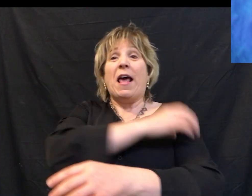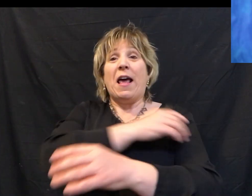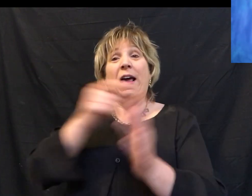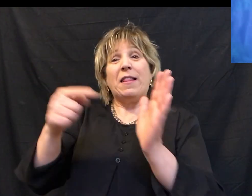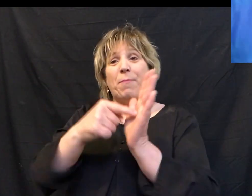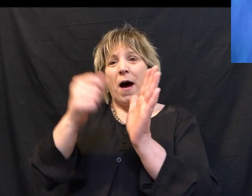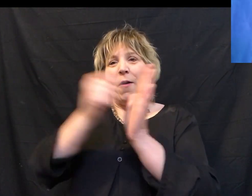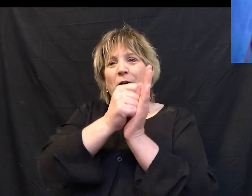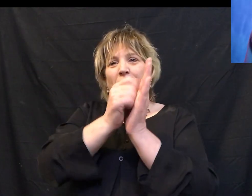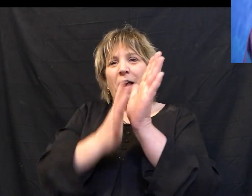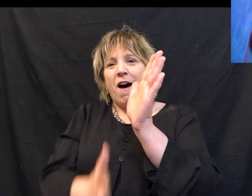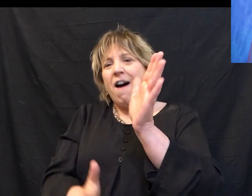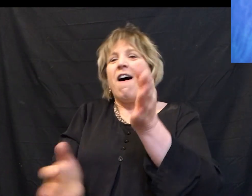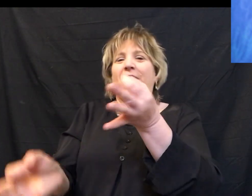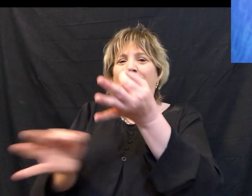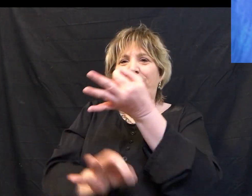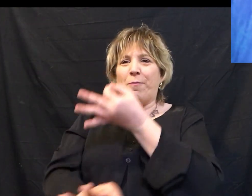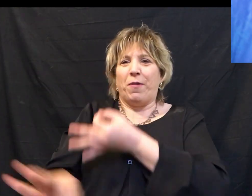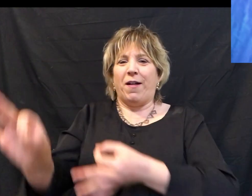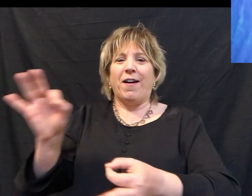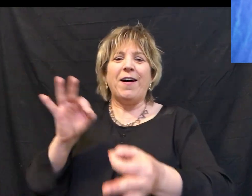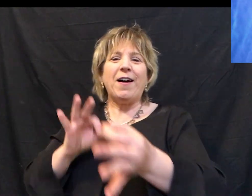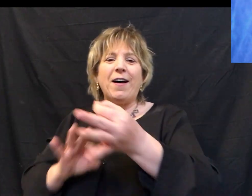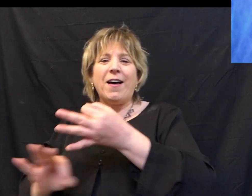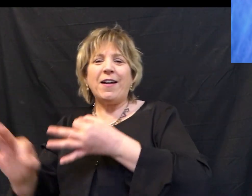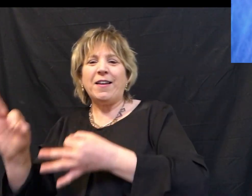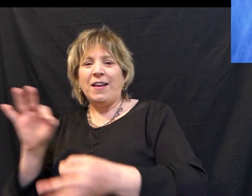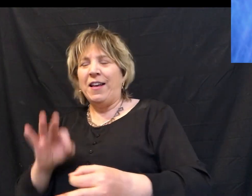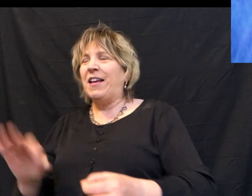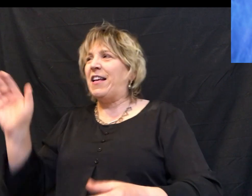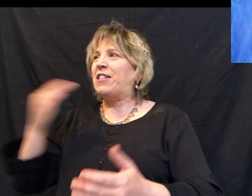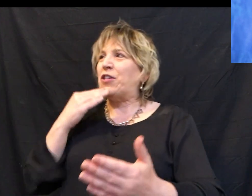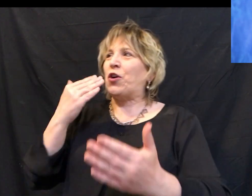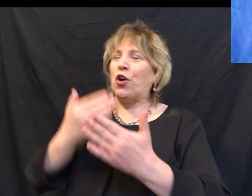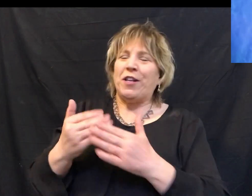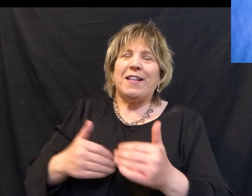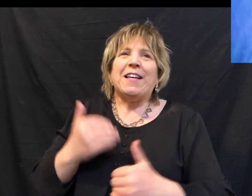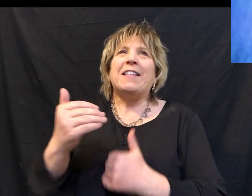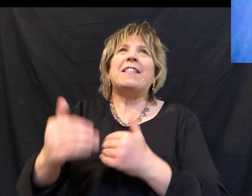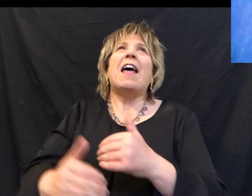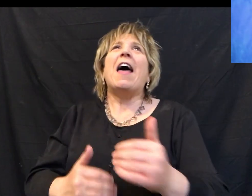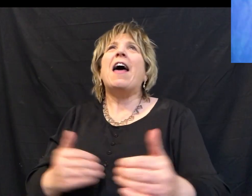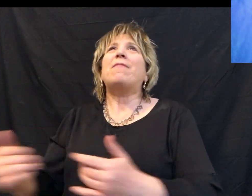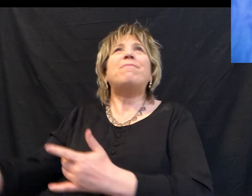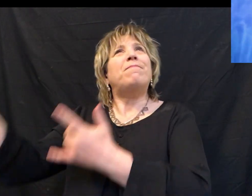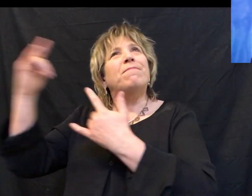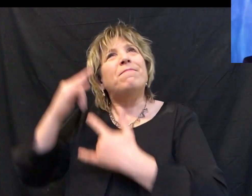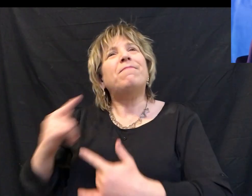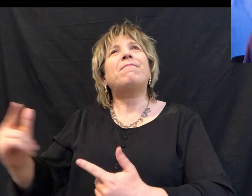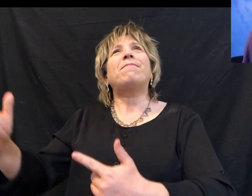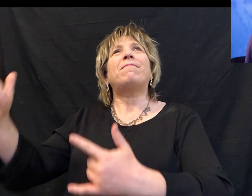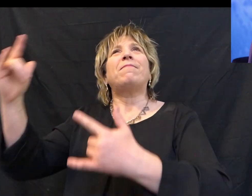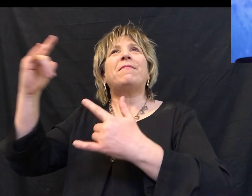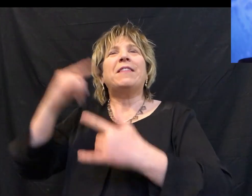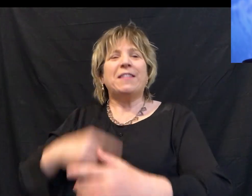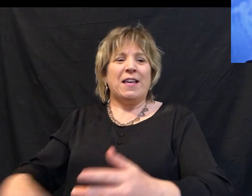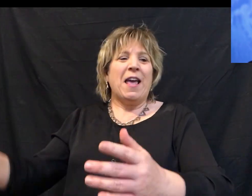of the blood It's His goodness and mercy And the power